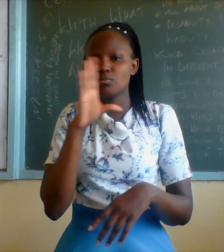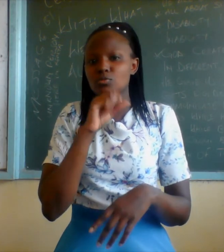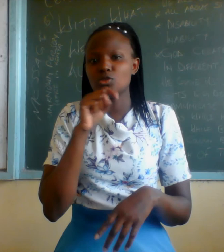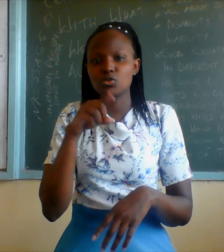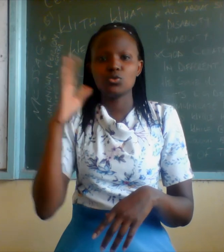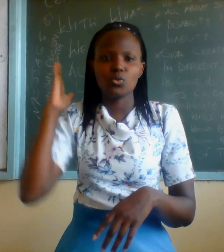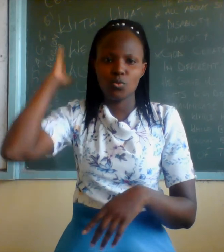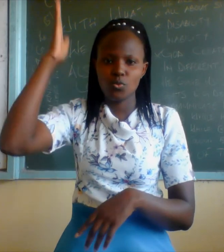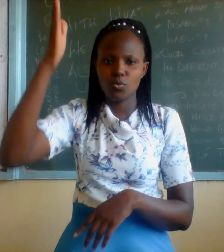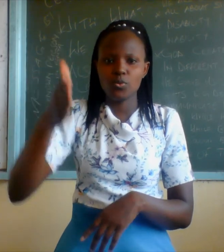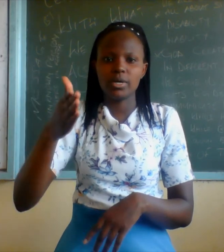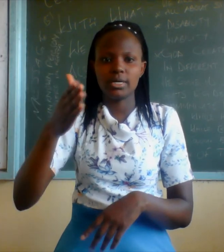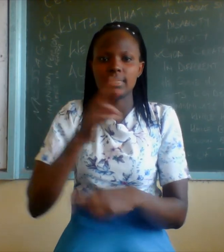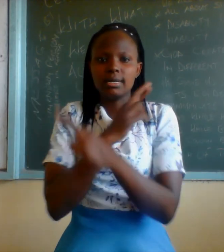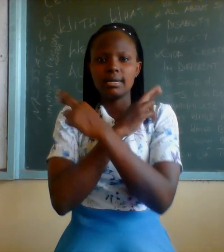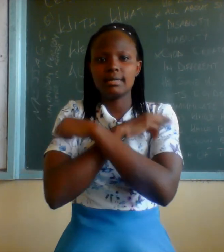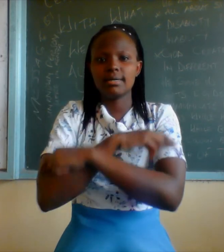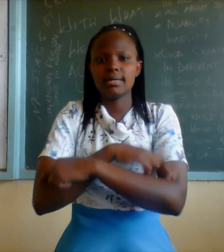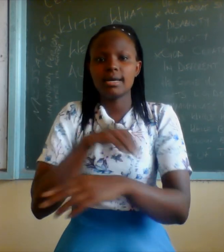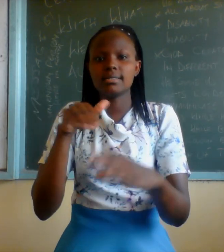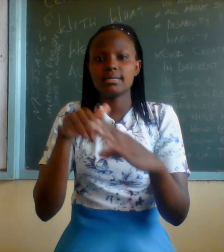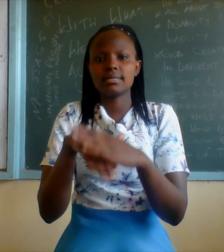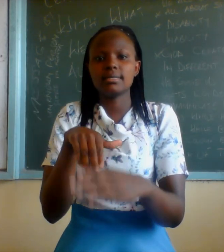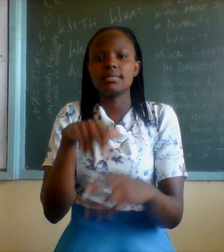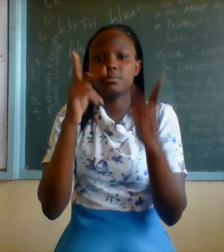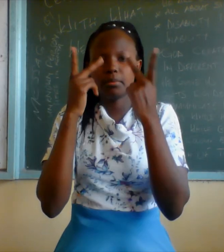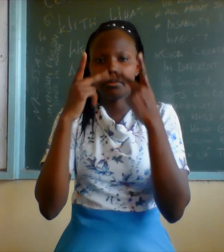Rest in peace, Jack. Thank you.